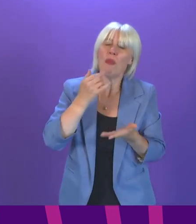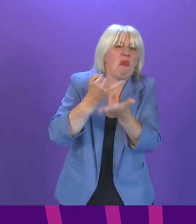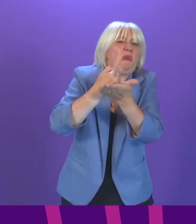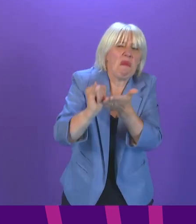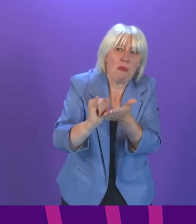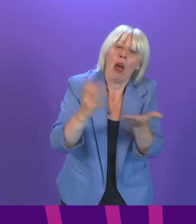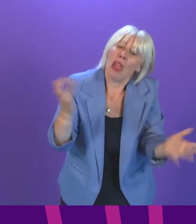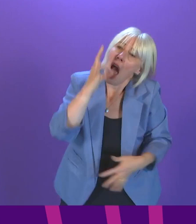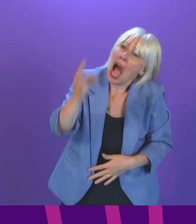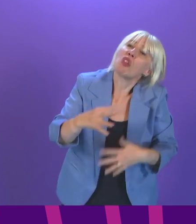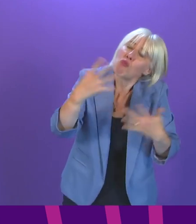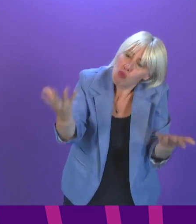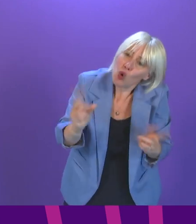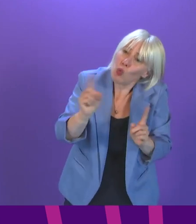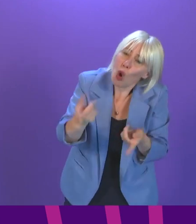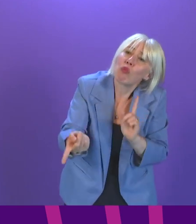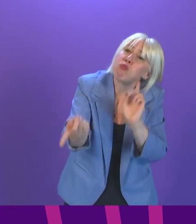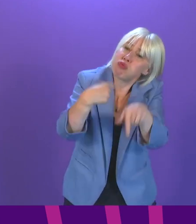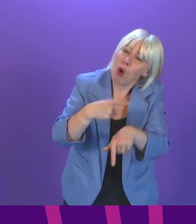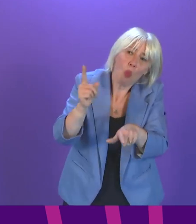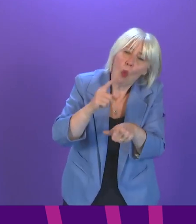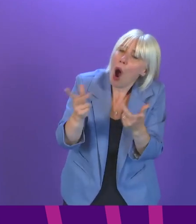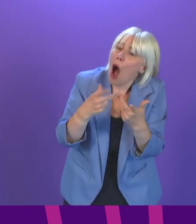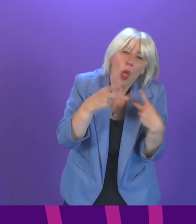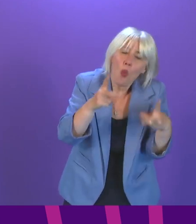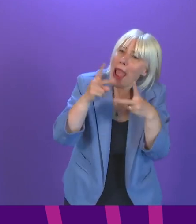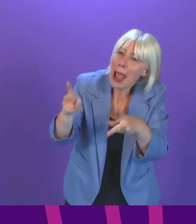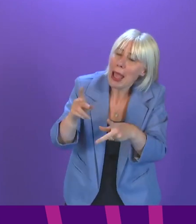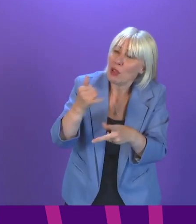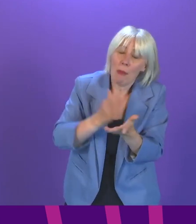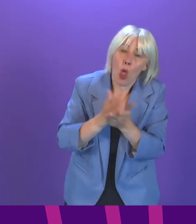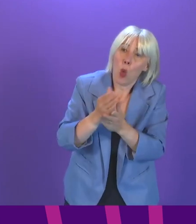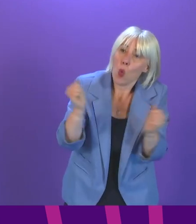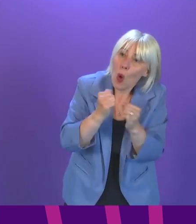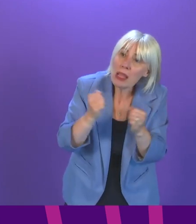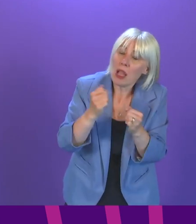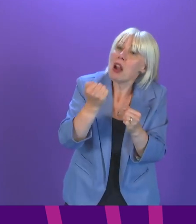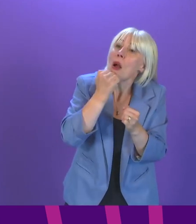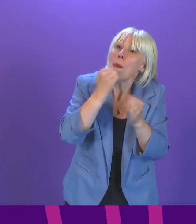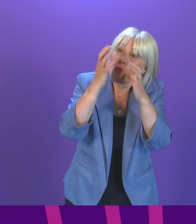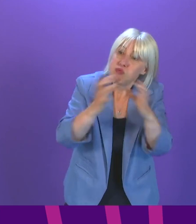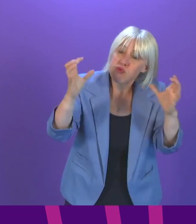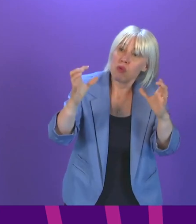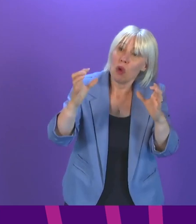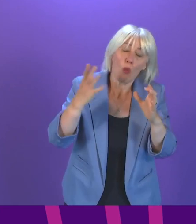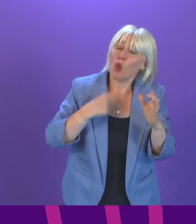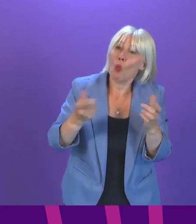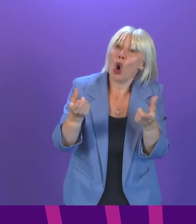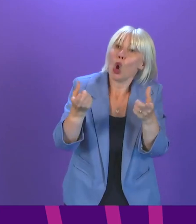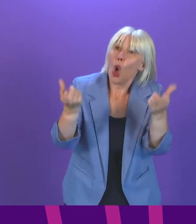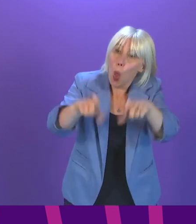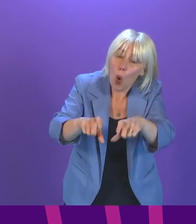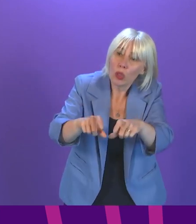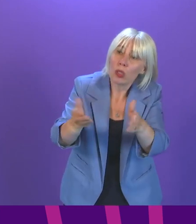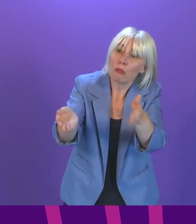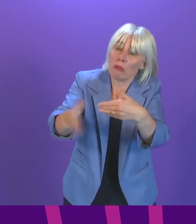should keep these higher risk settings open as cases might increase during the winter without facing further periods of closure? I'm afraid